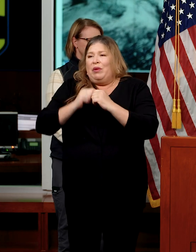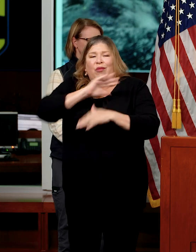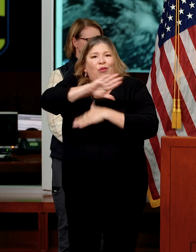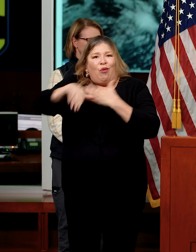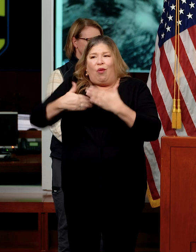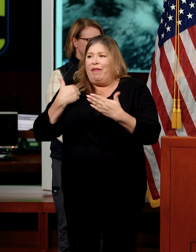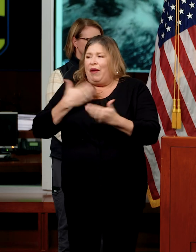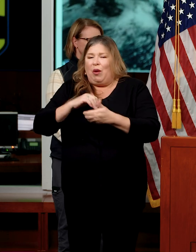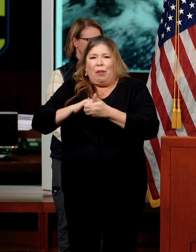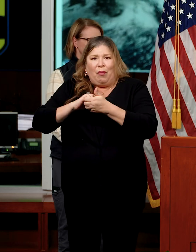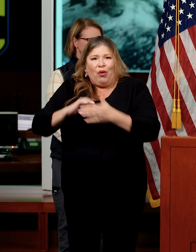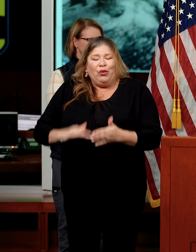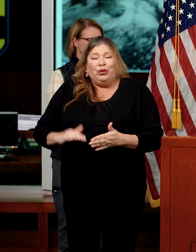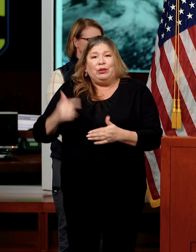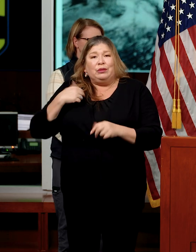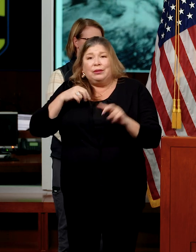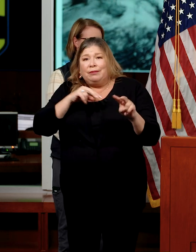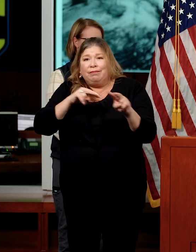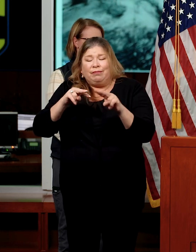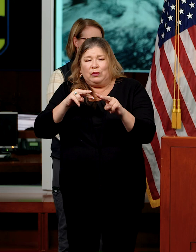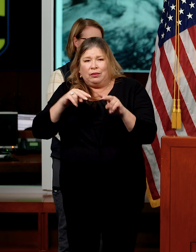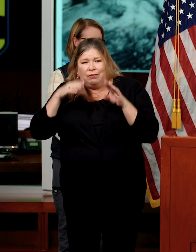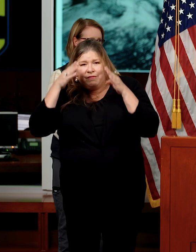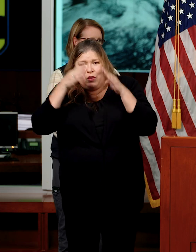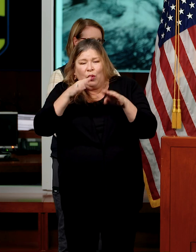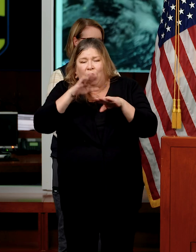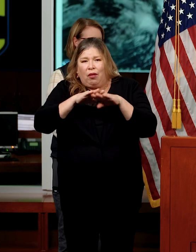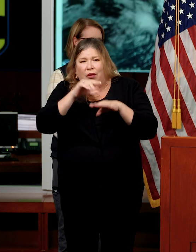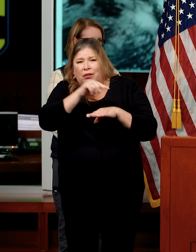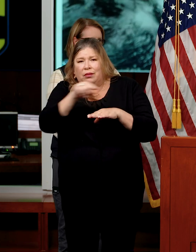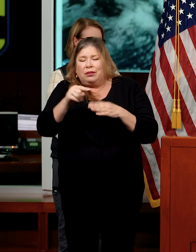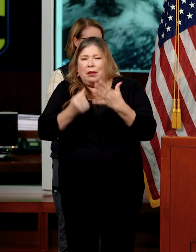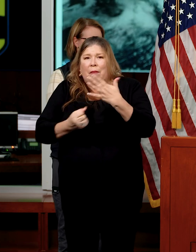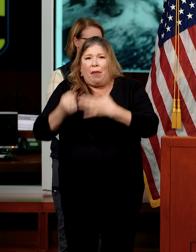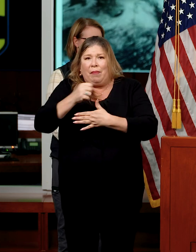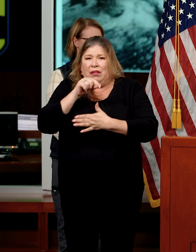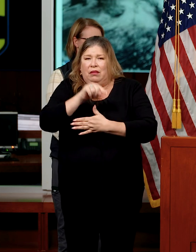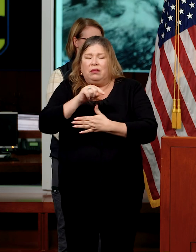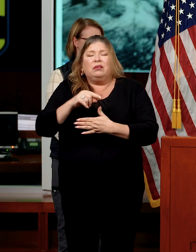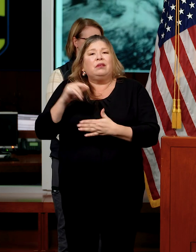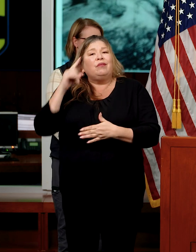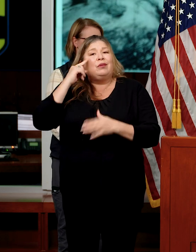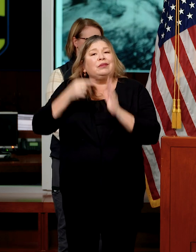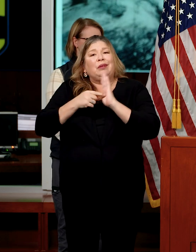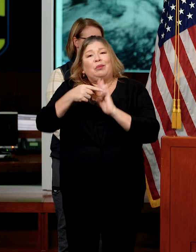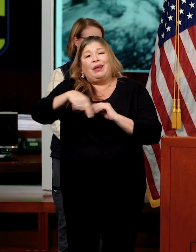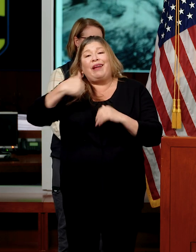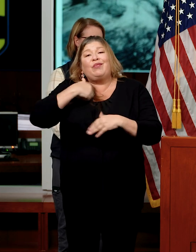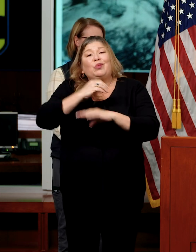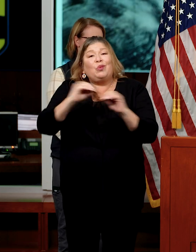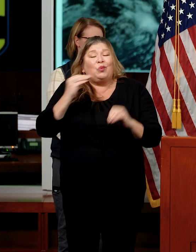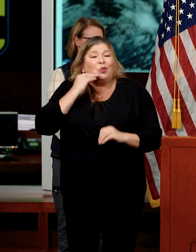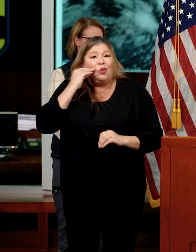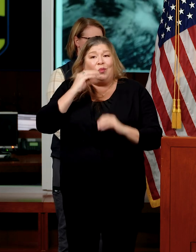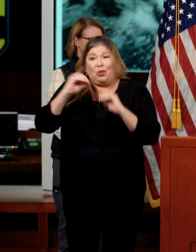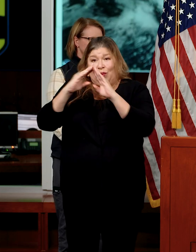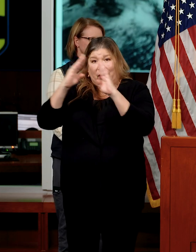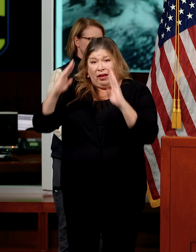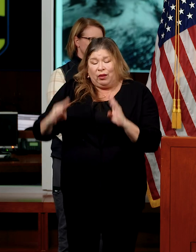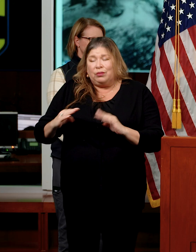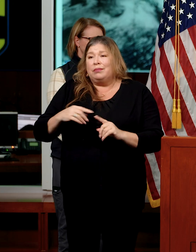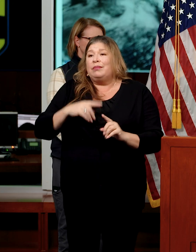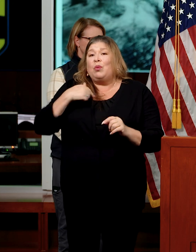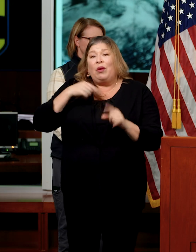state, and we continue to prioritize specific populations, including those that are unsheltered or homeless, those who are older or medically